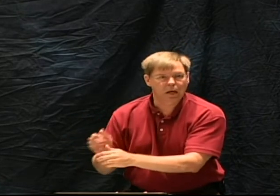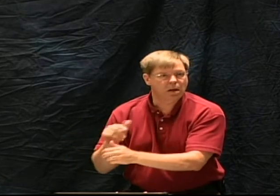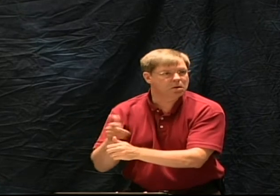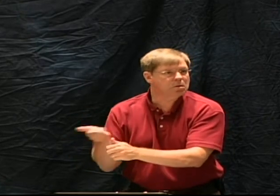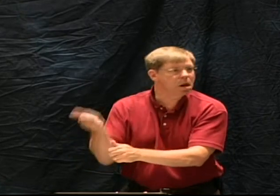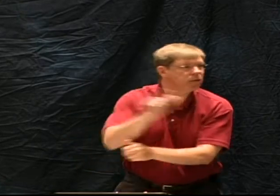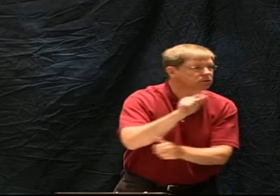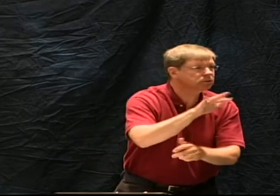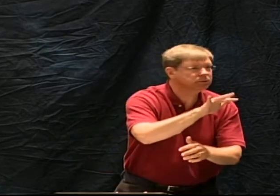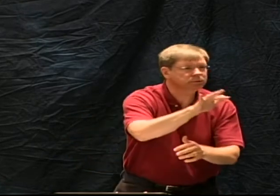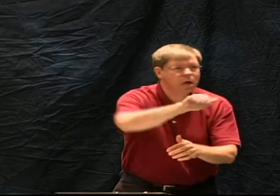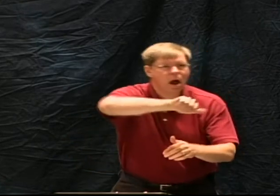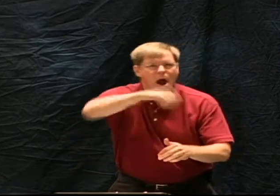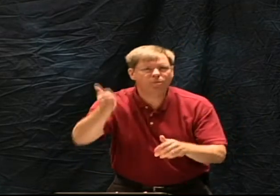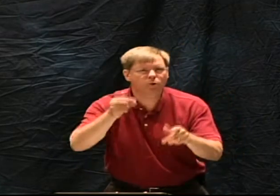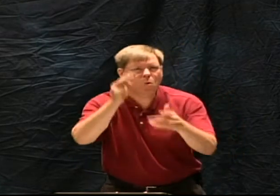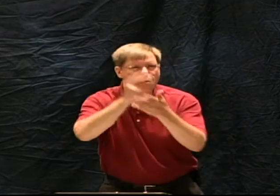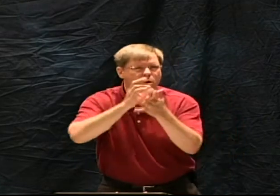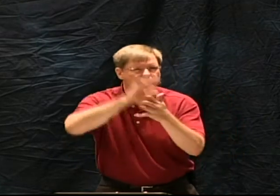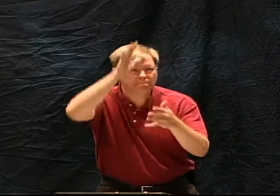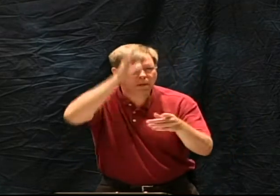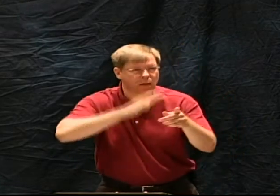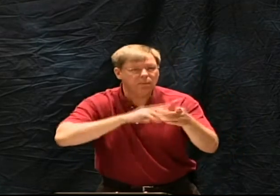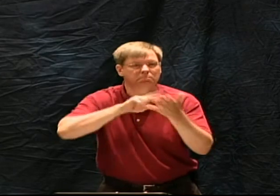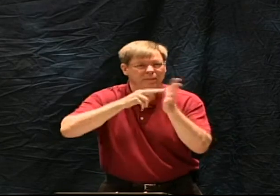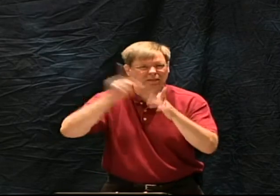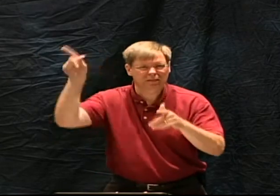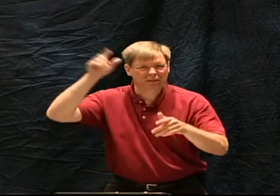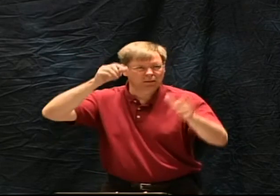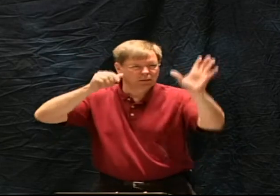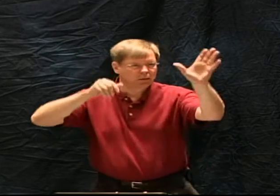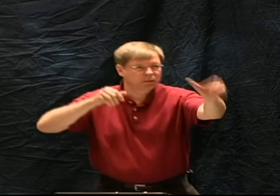holy men were inspired or moved by the holy spirit